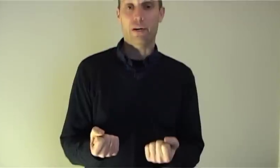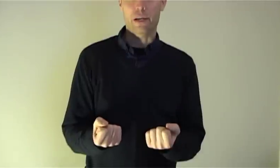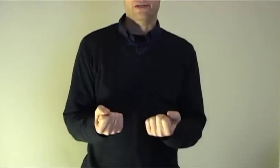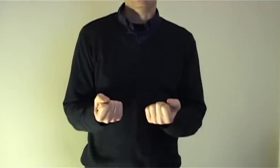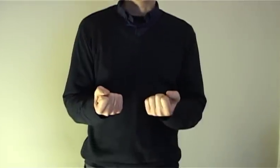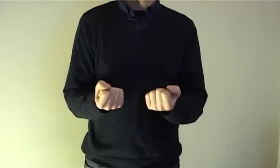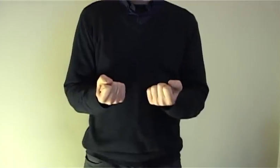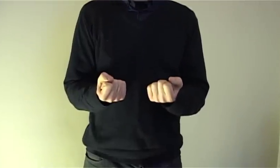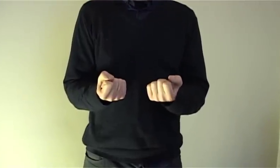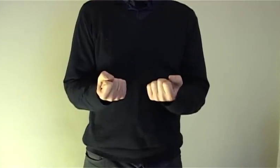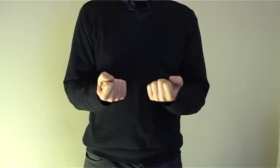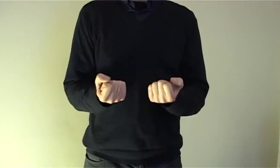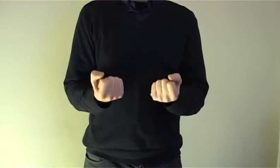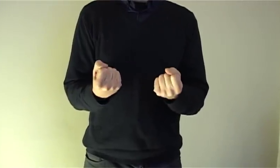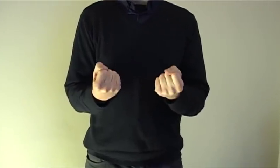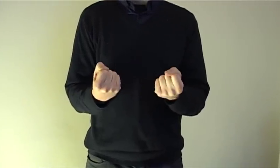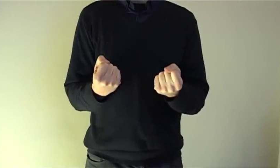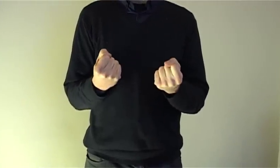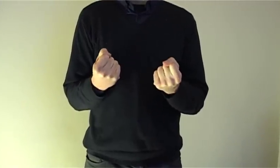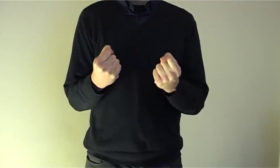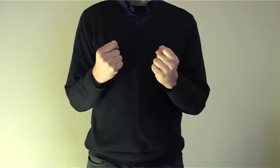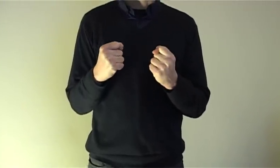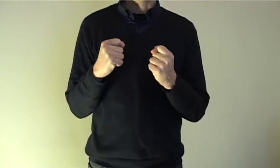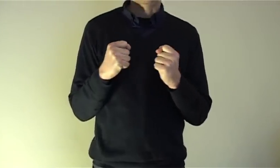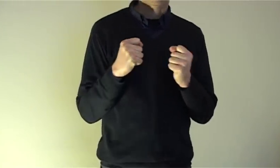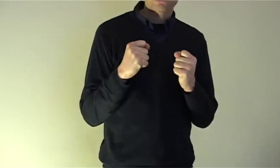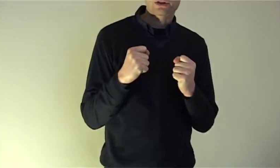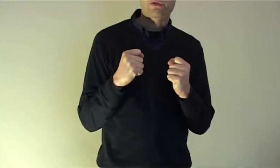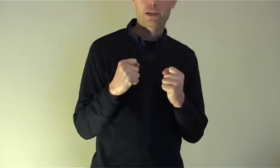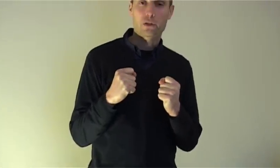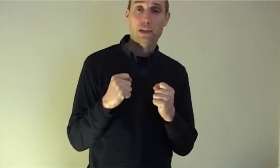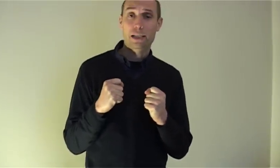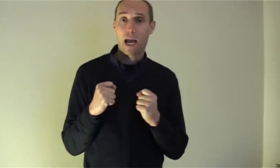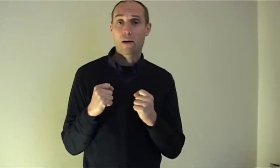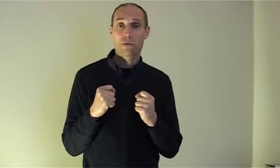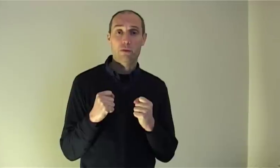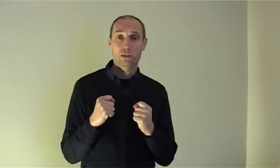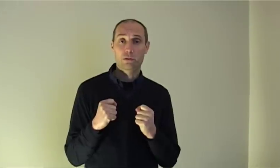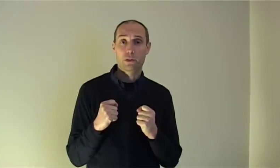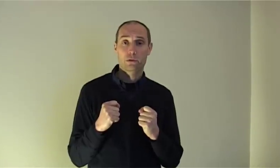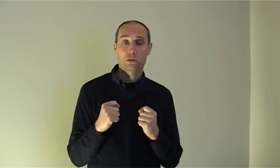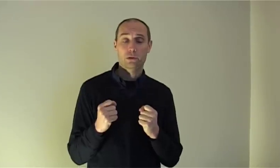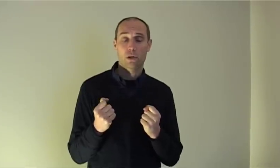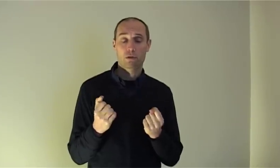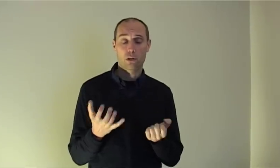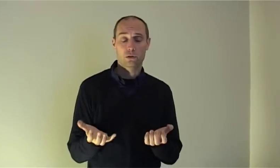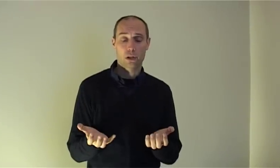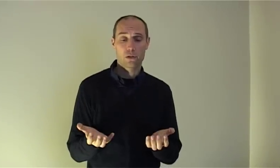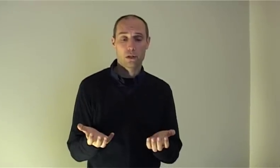in clench your fists and then you've got to punch vigorously out in front of you so I'll show you